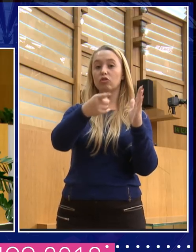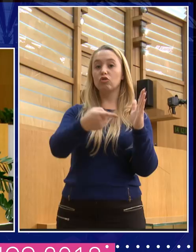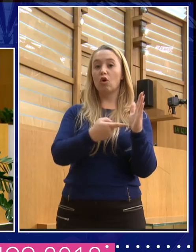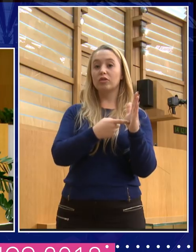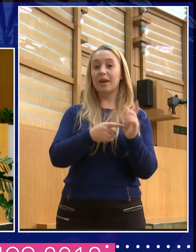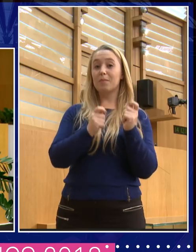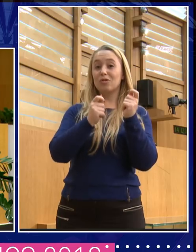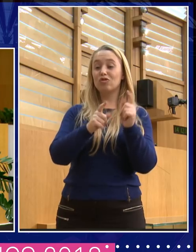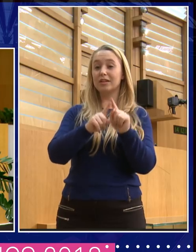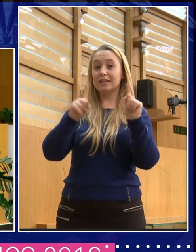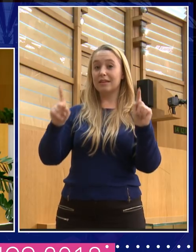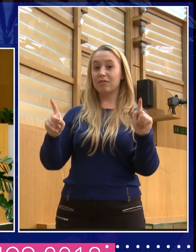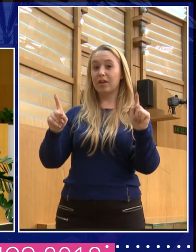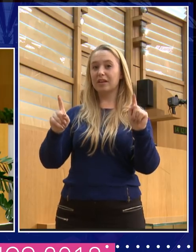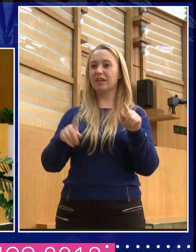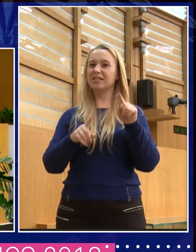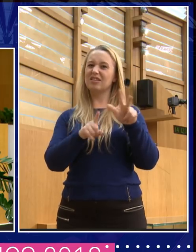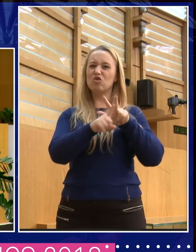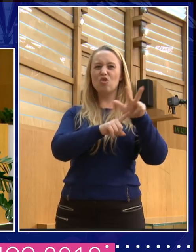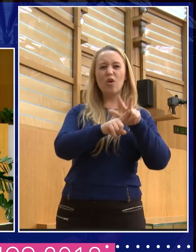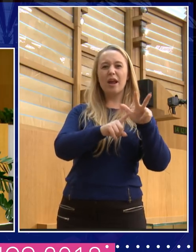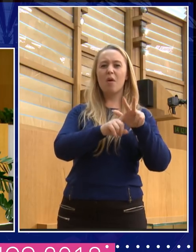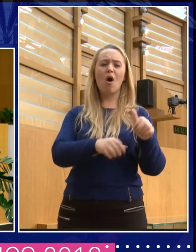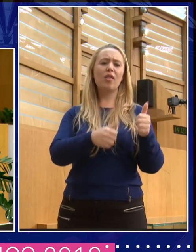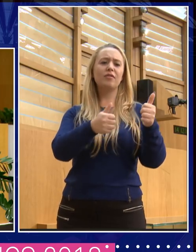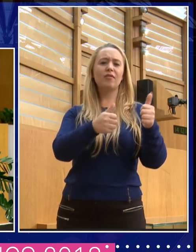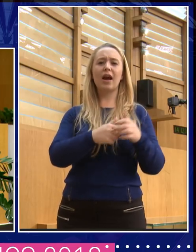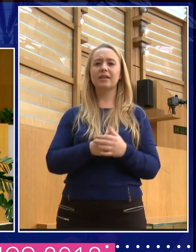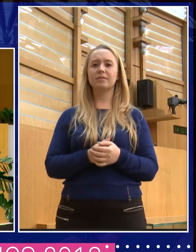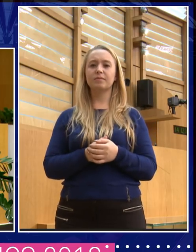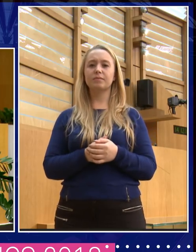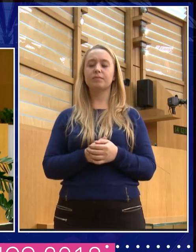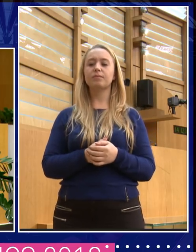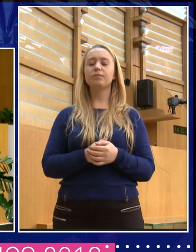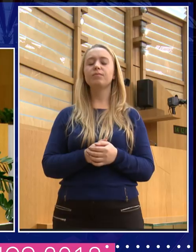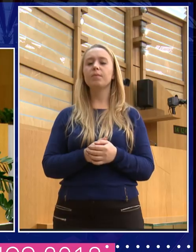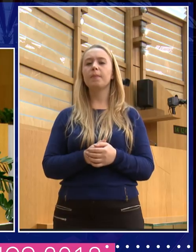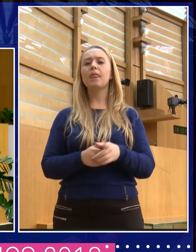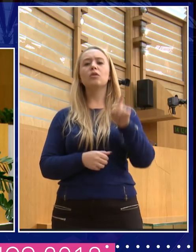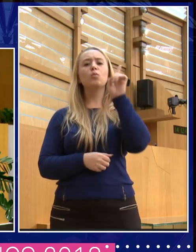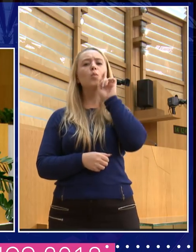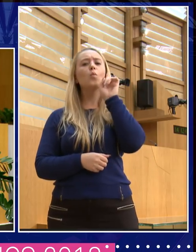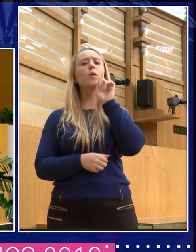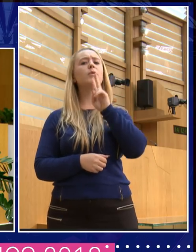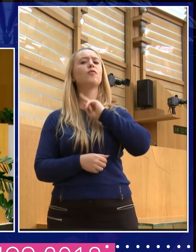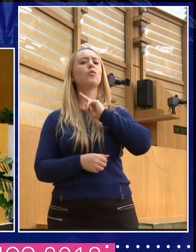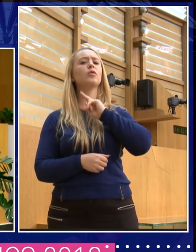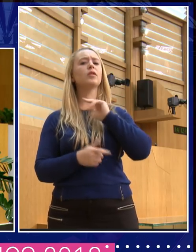at that and you think about how women's voices are heard and what the reaction to them often, you know,